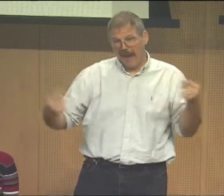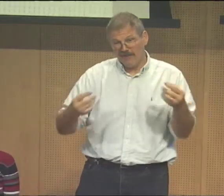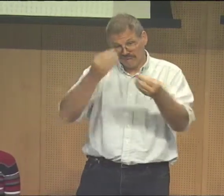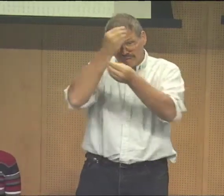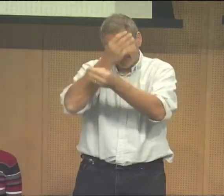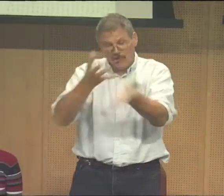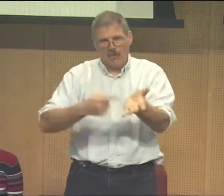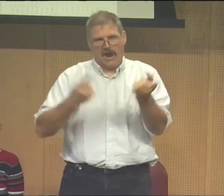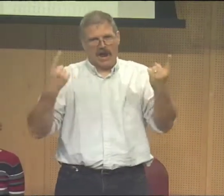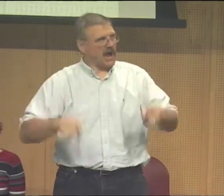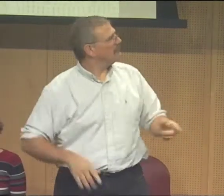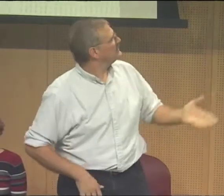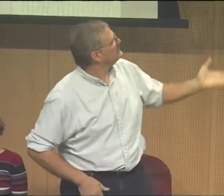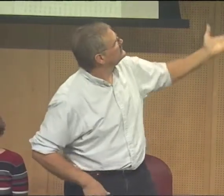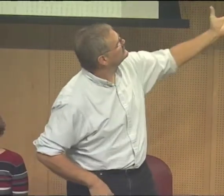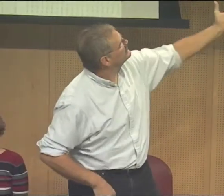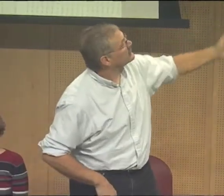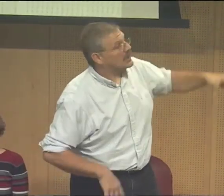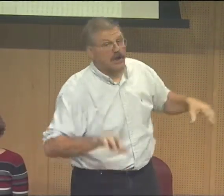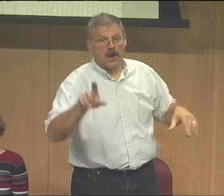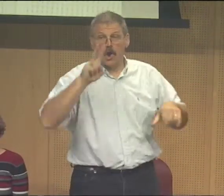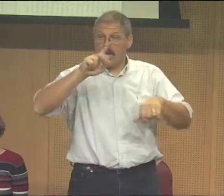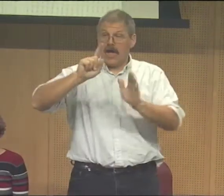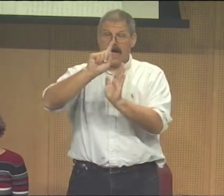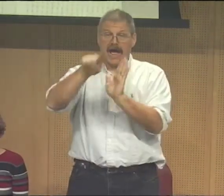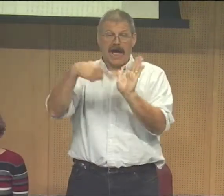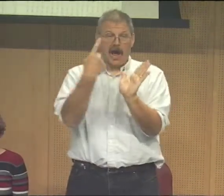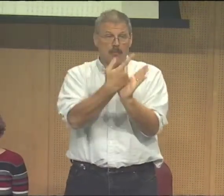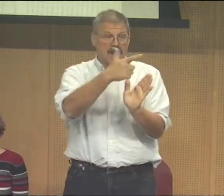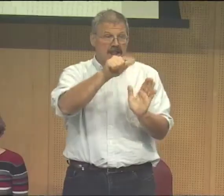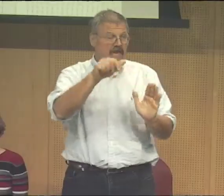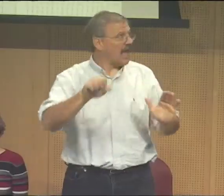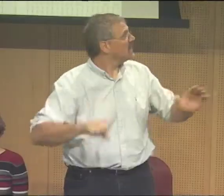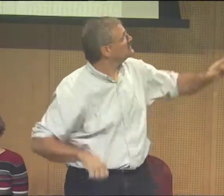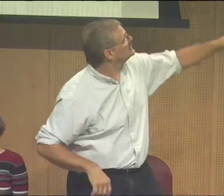And I know this is a sad and painful message, but you